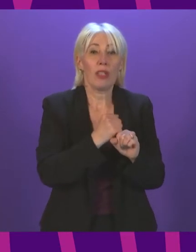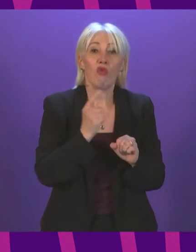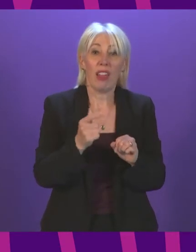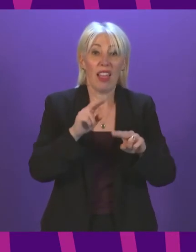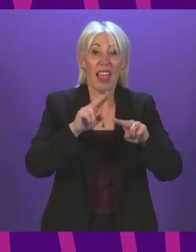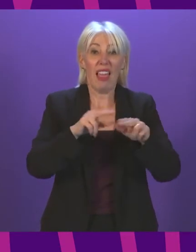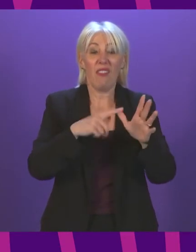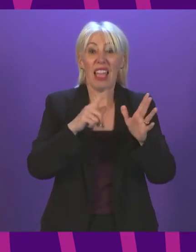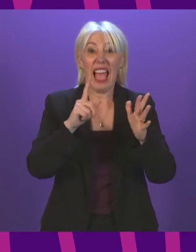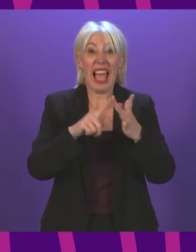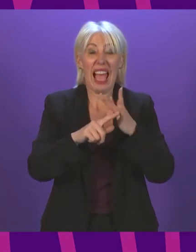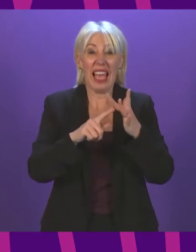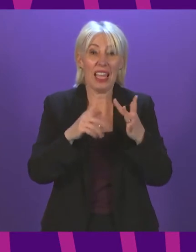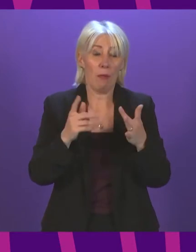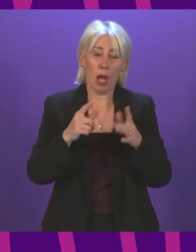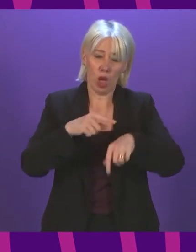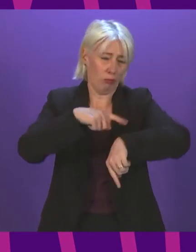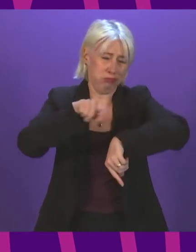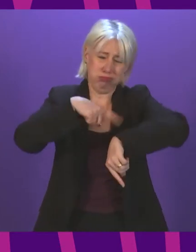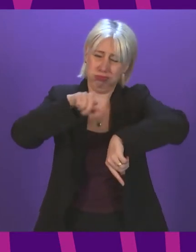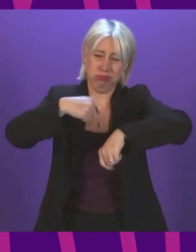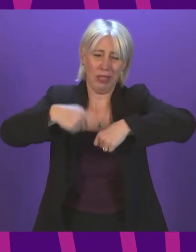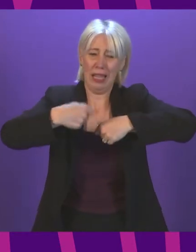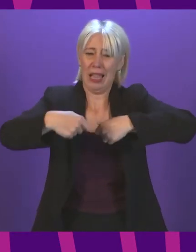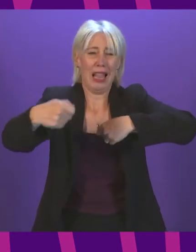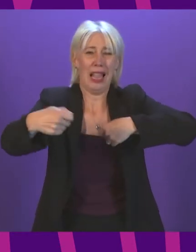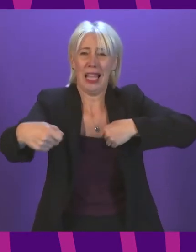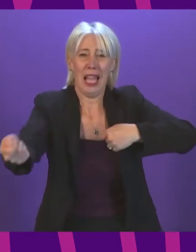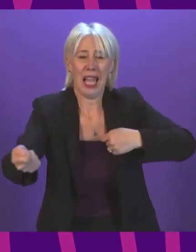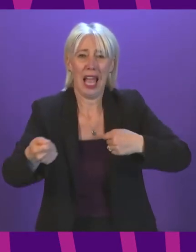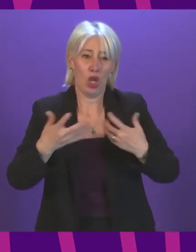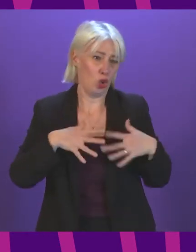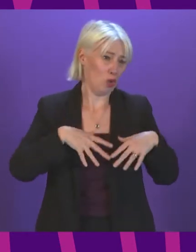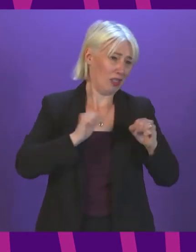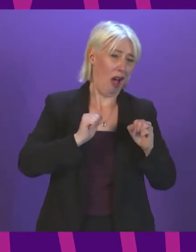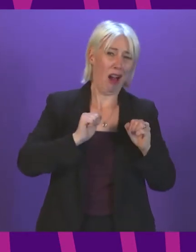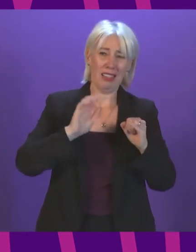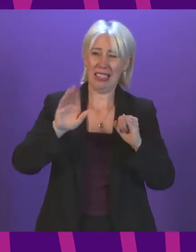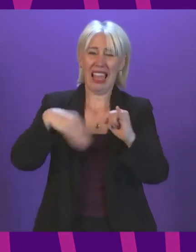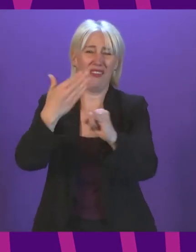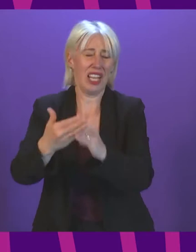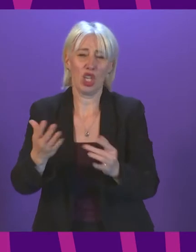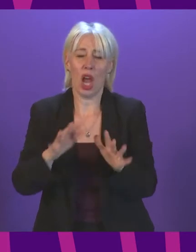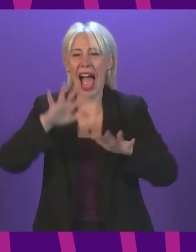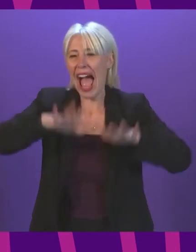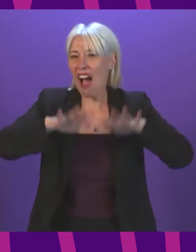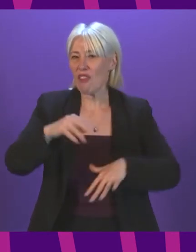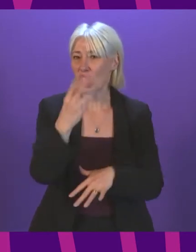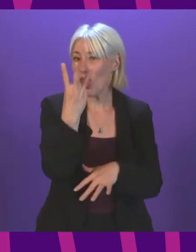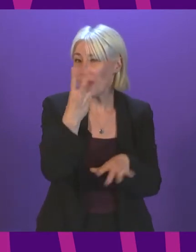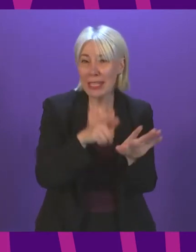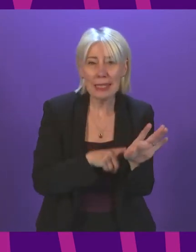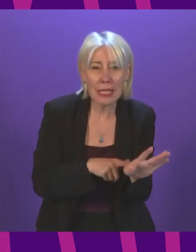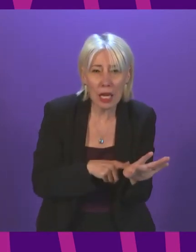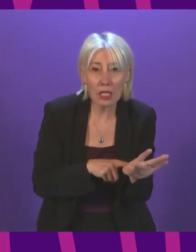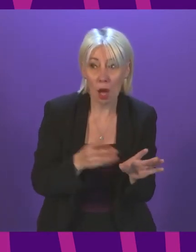accident inquiries are simply taking both too long to commence and too long to conclude. The average time is nearly three years.